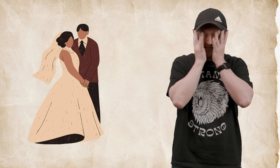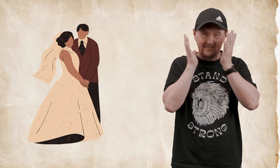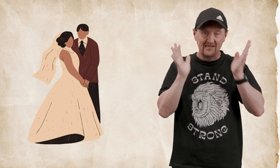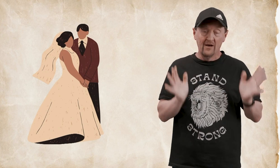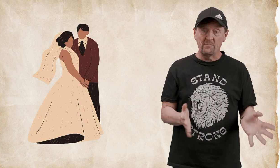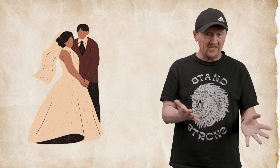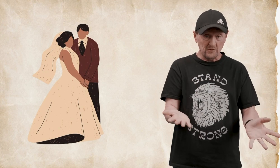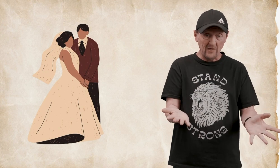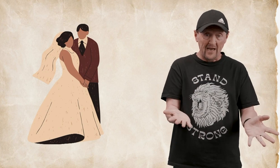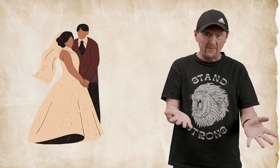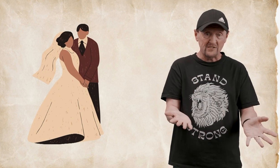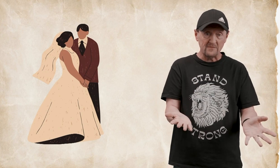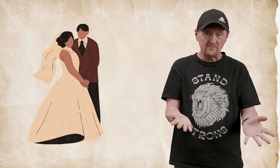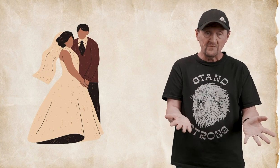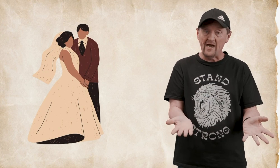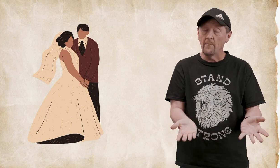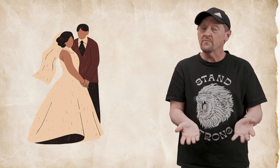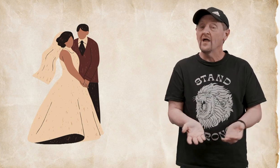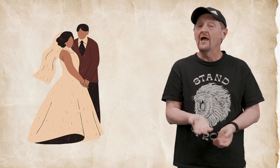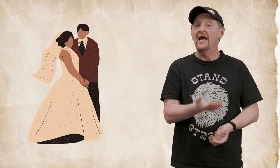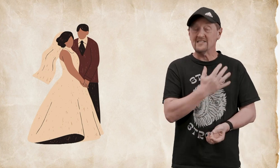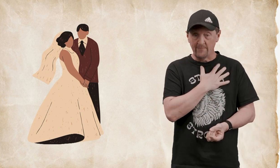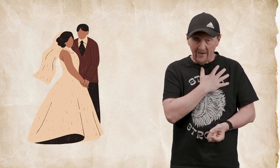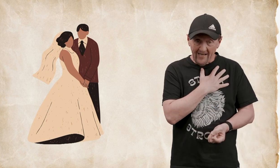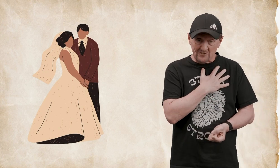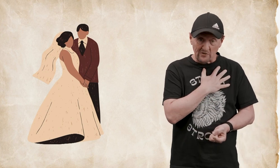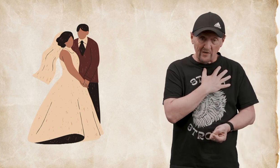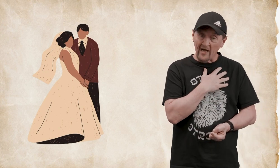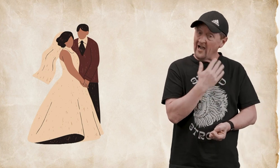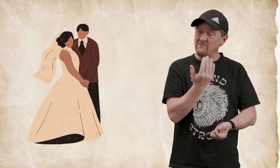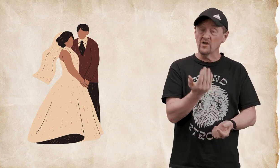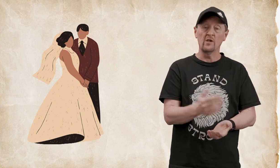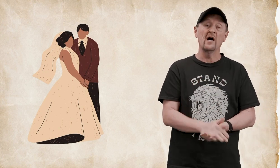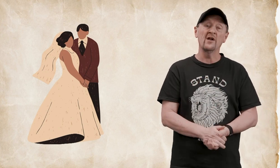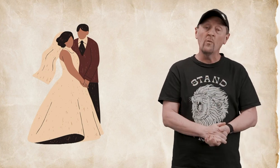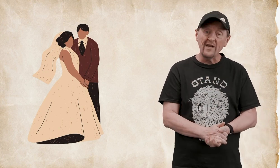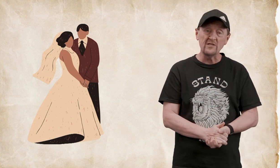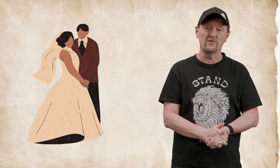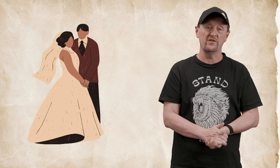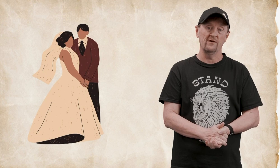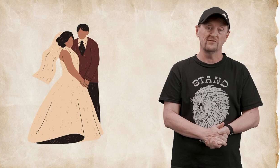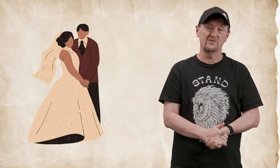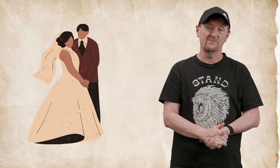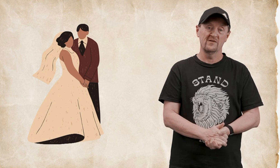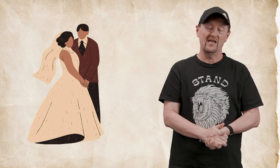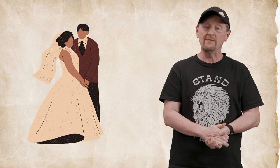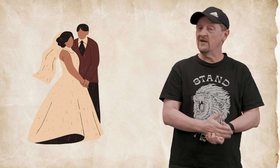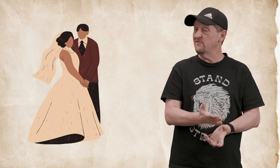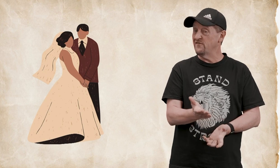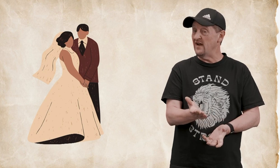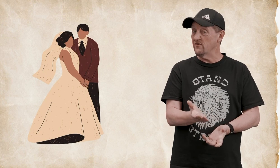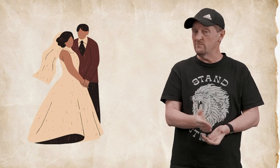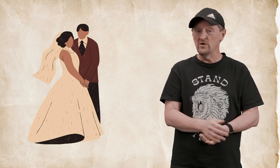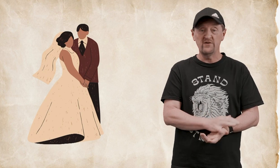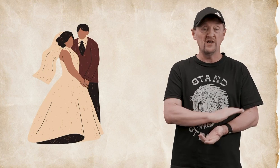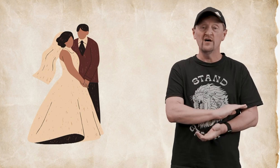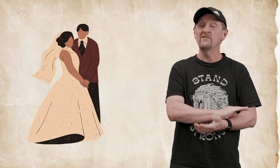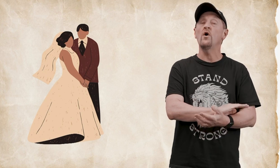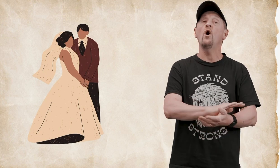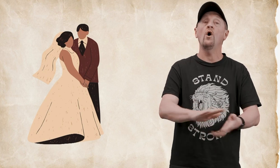but that's what happens now as a pastor I've done a lot of weddings over the years and my favorite movie of all